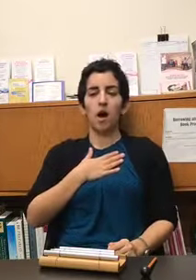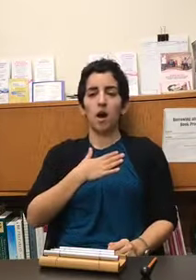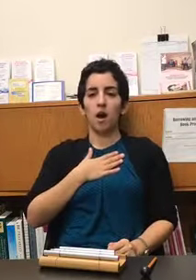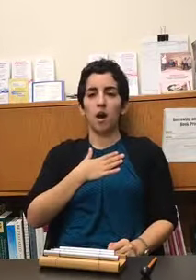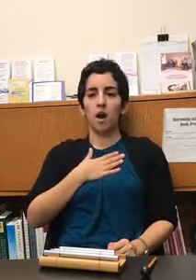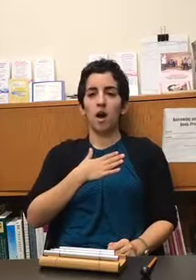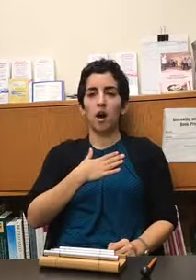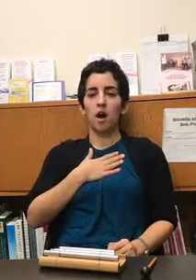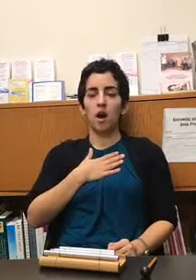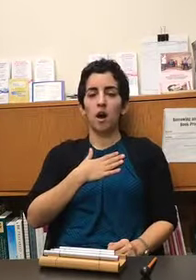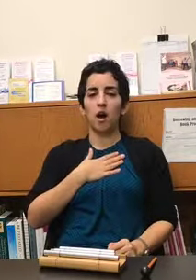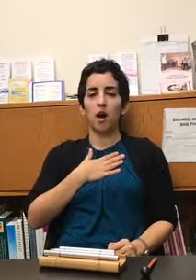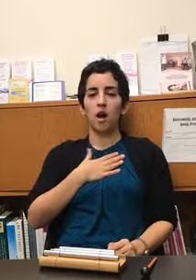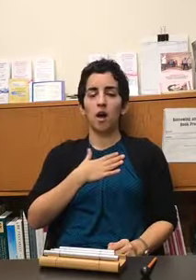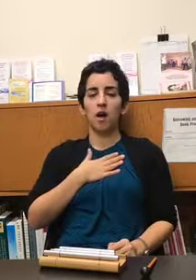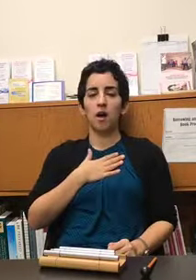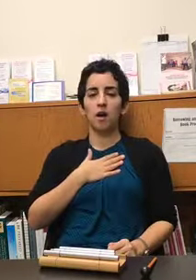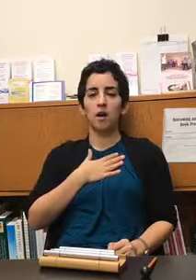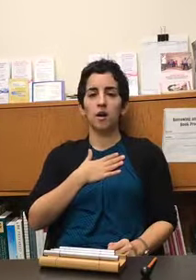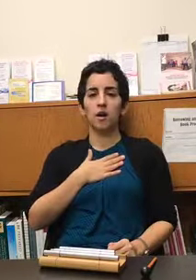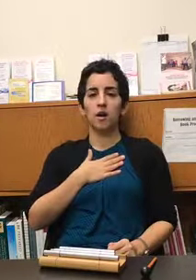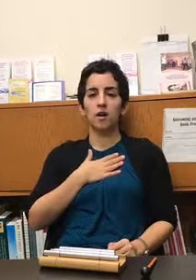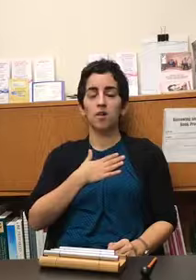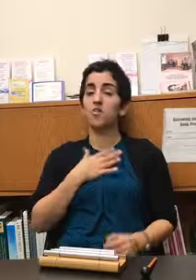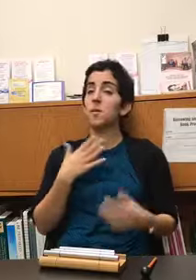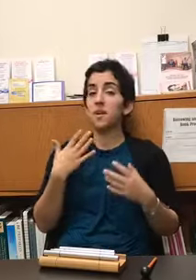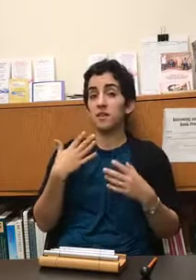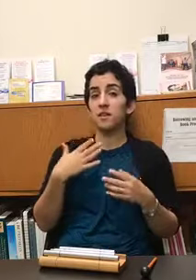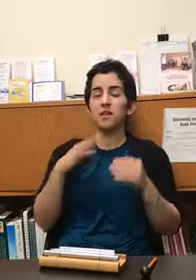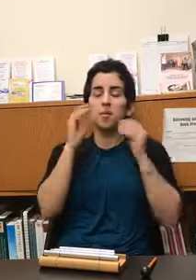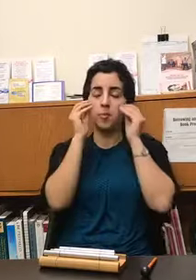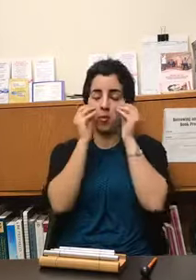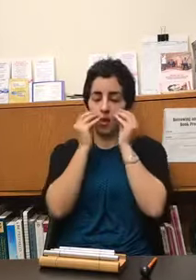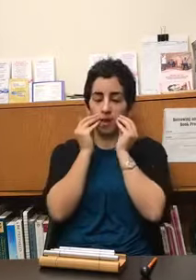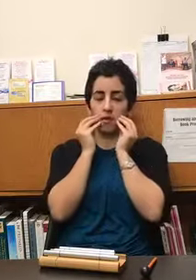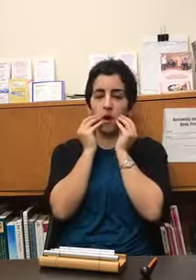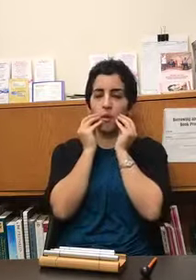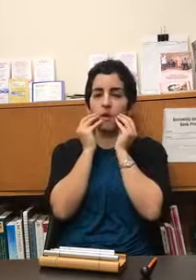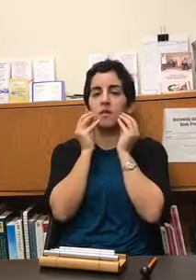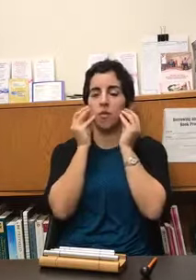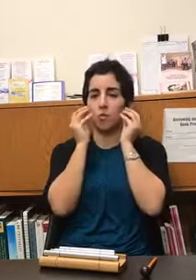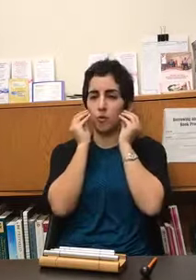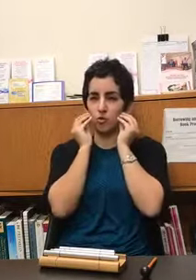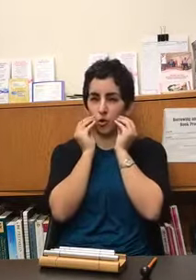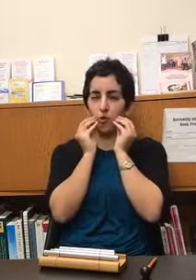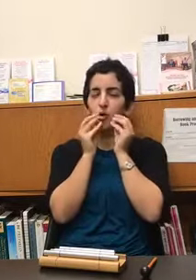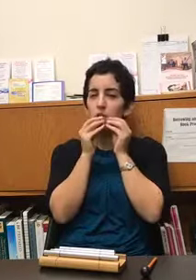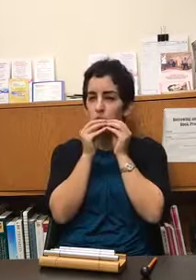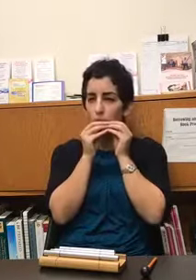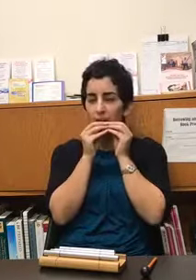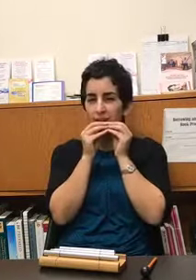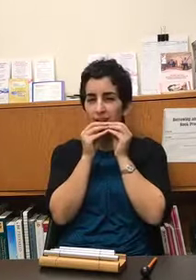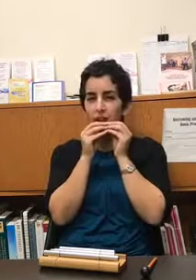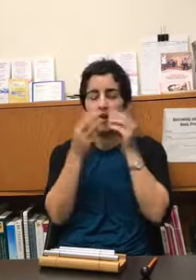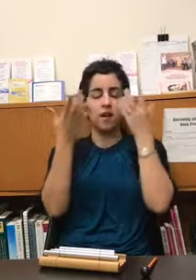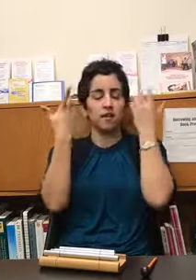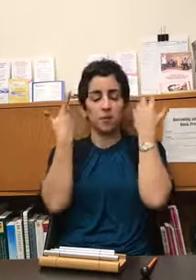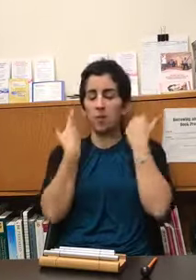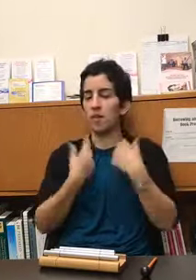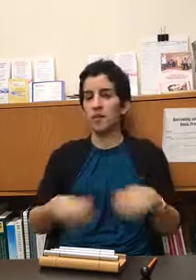so same idea some people like the humming it's a little more internal quieter some people like the